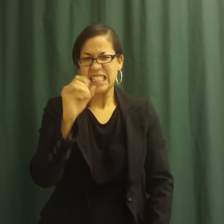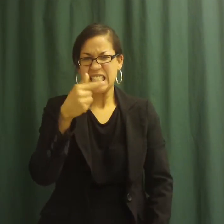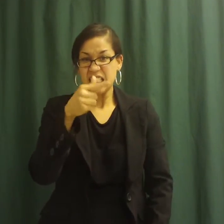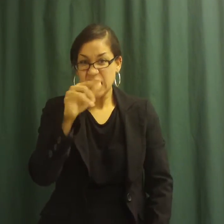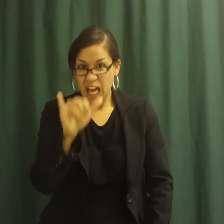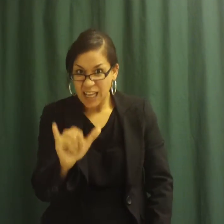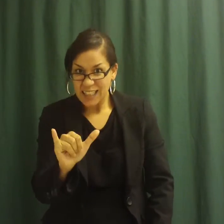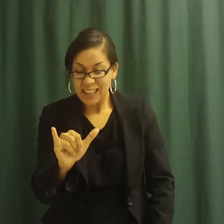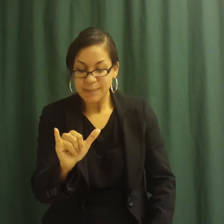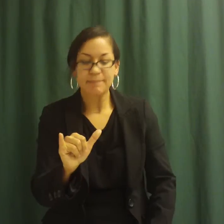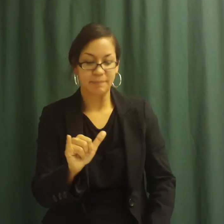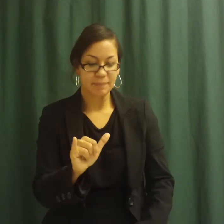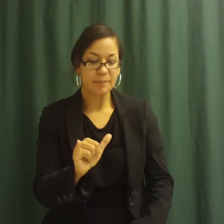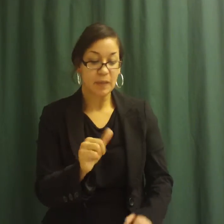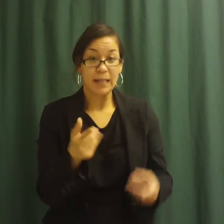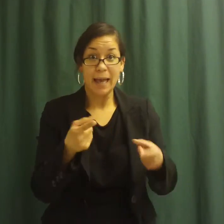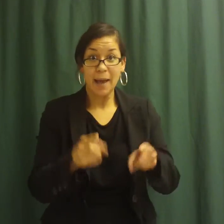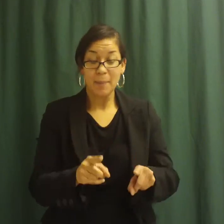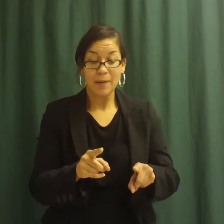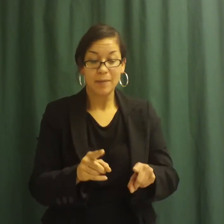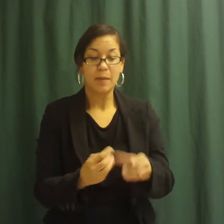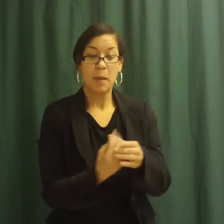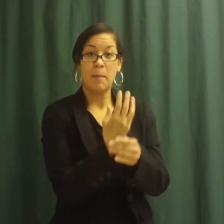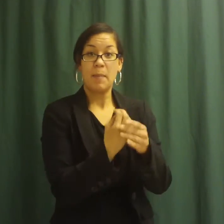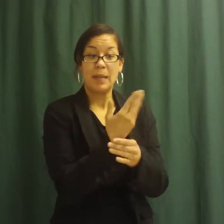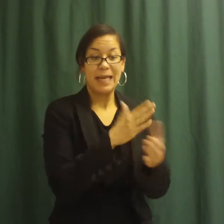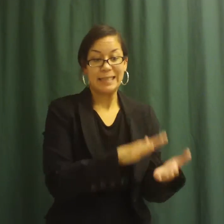so that water can drain out of them easily.